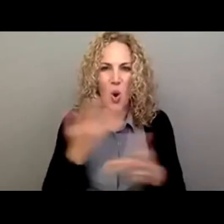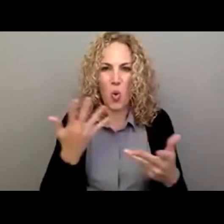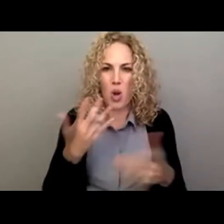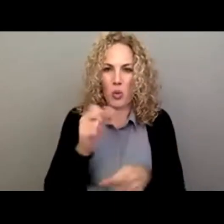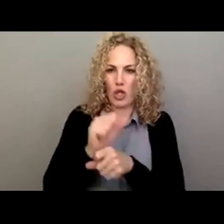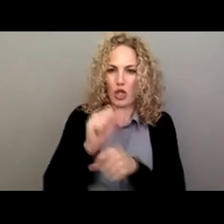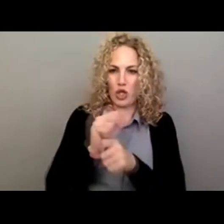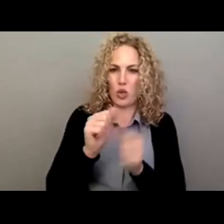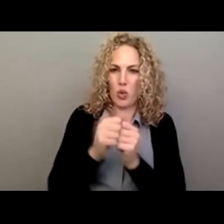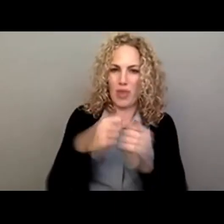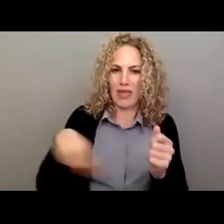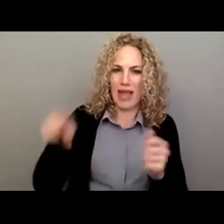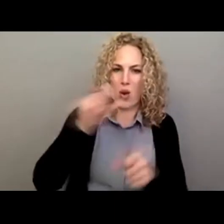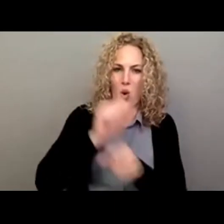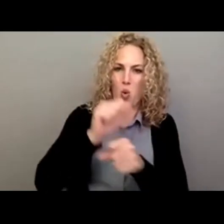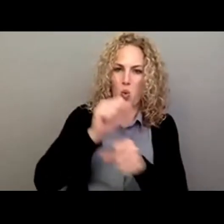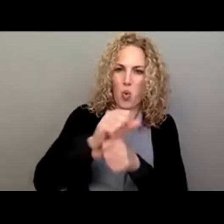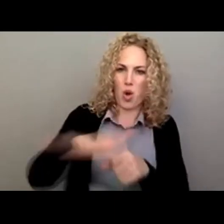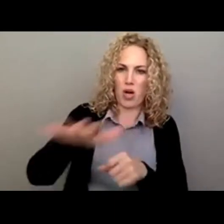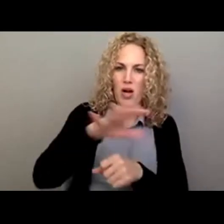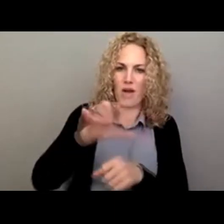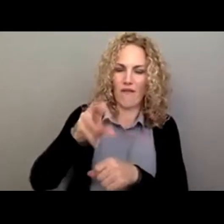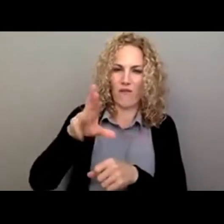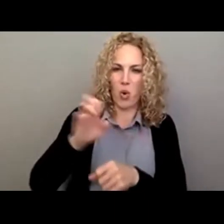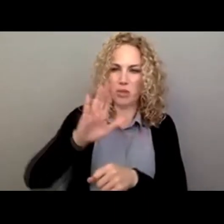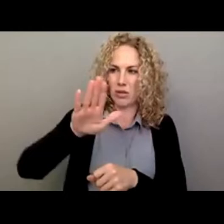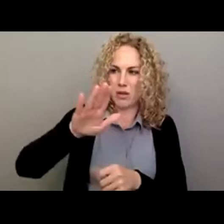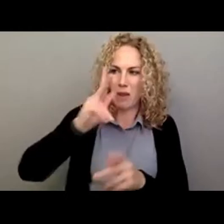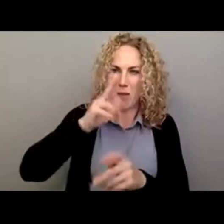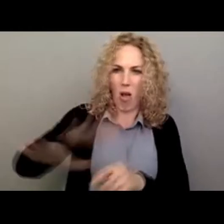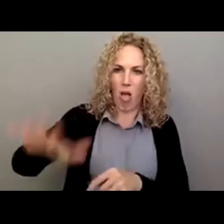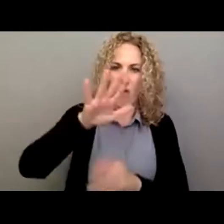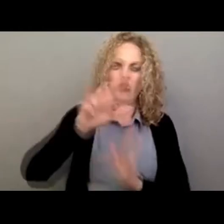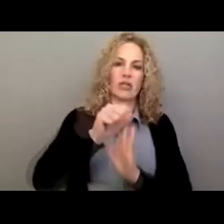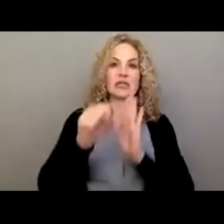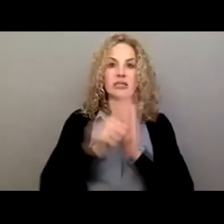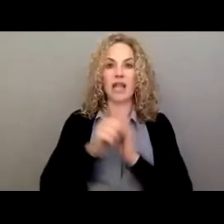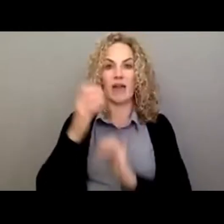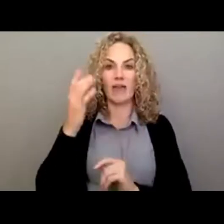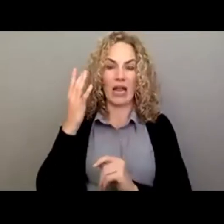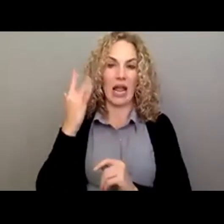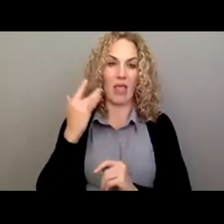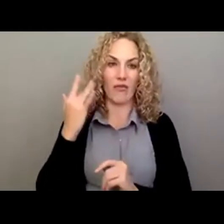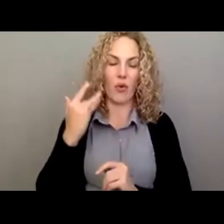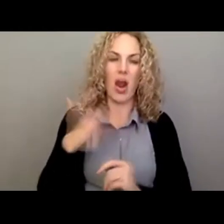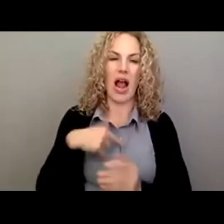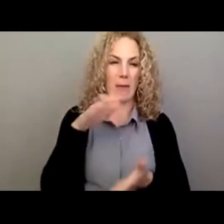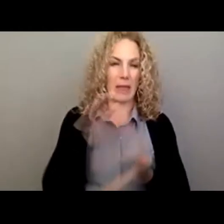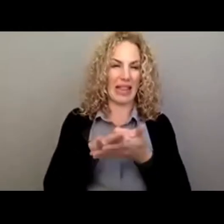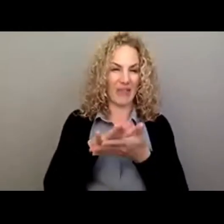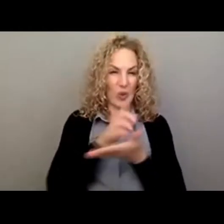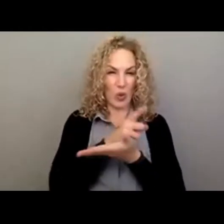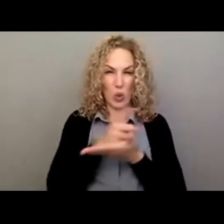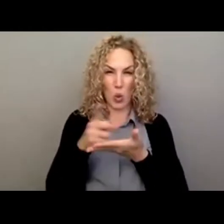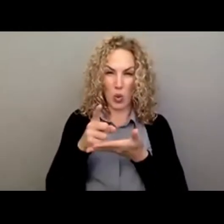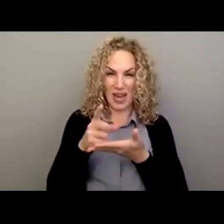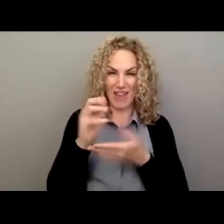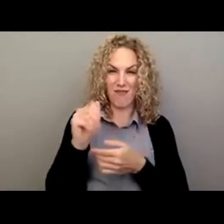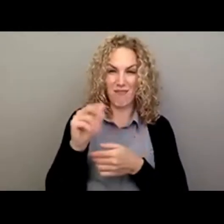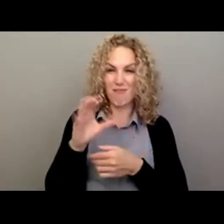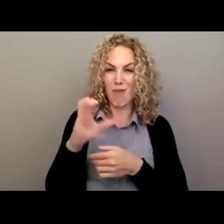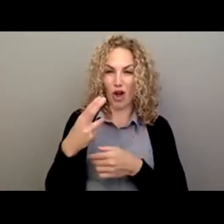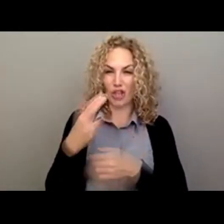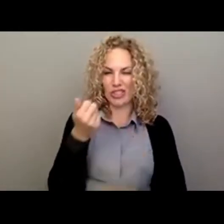workforce? We have people all over the state of California. And I believe it was the week of March